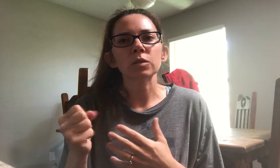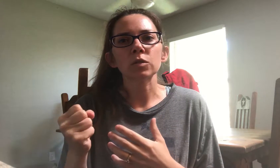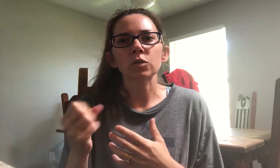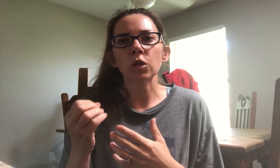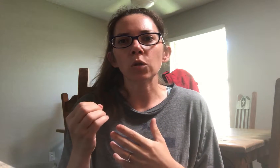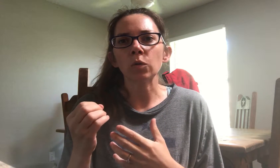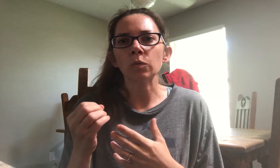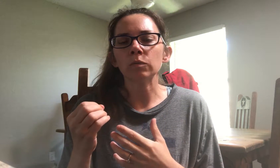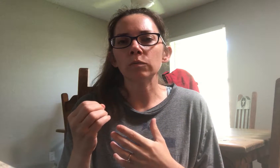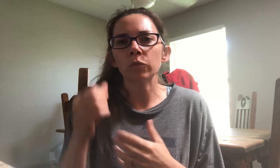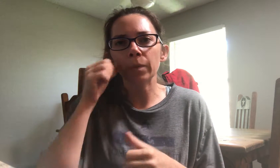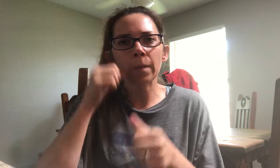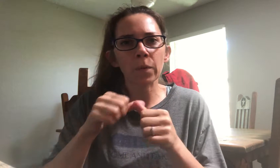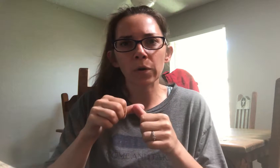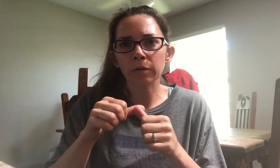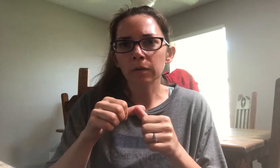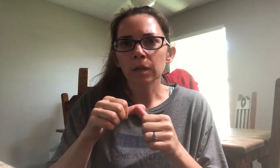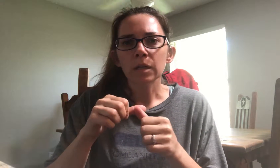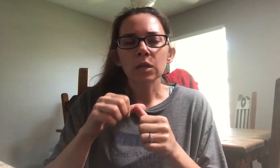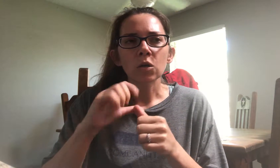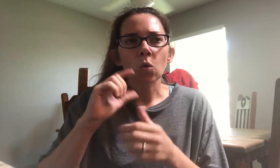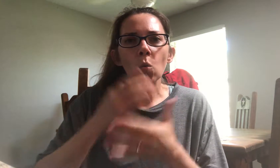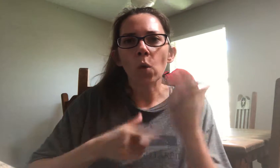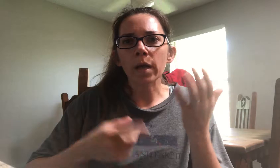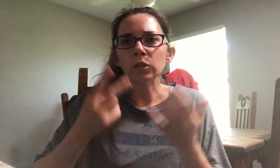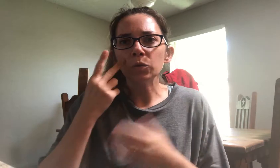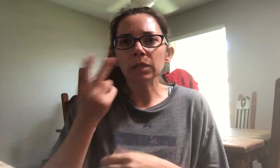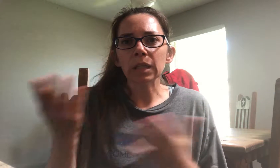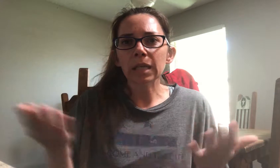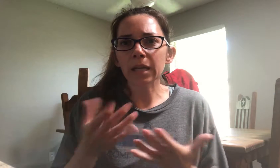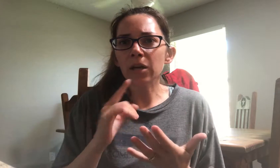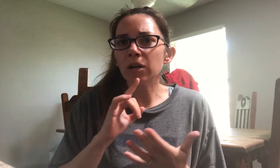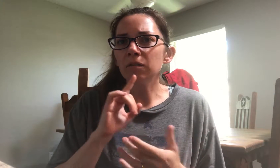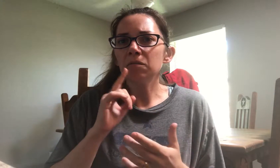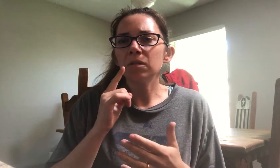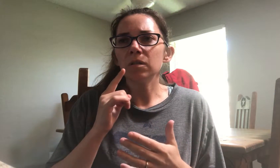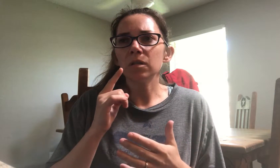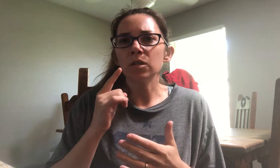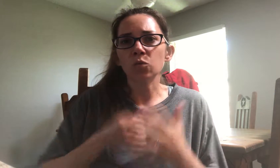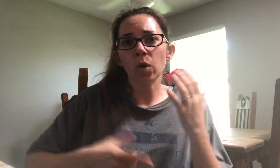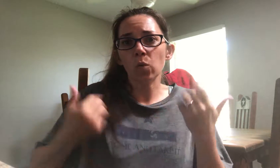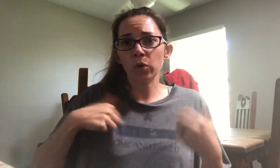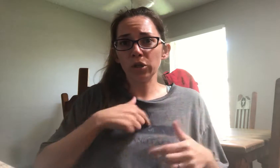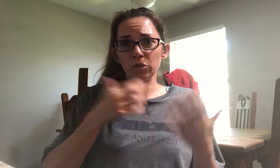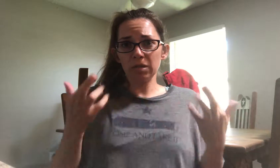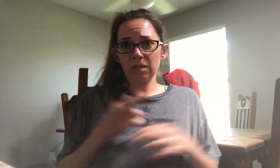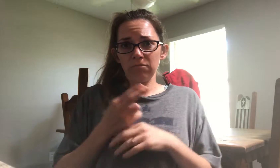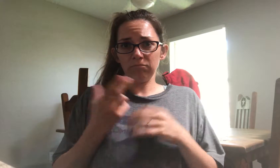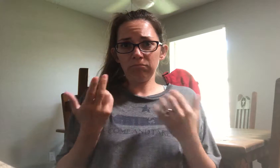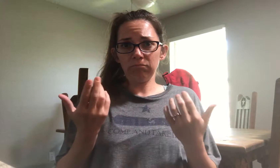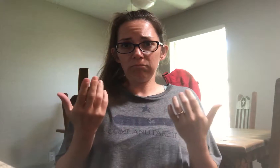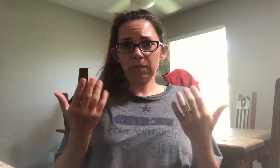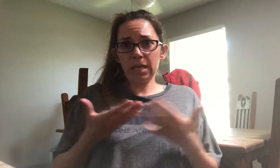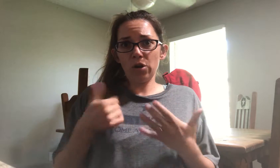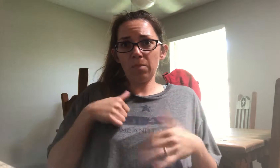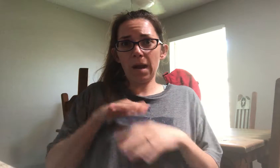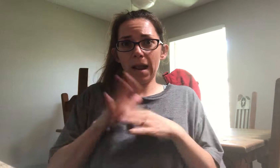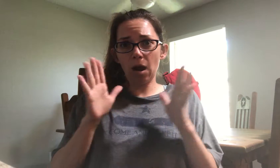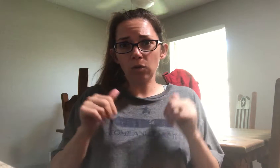So remember what you see here is what we're using here in my house